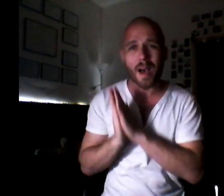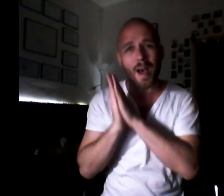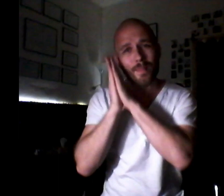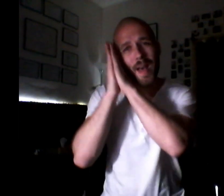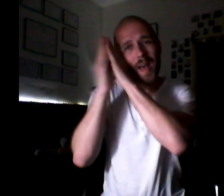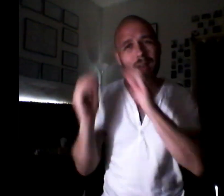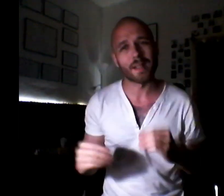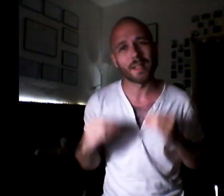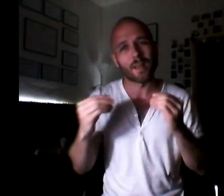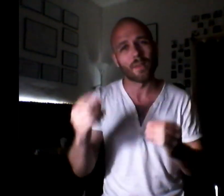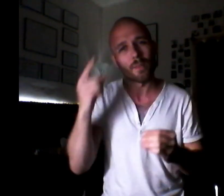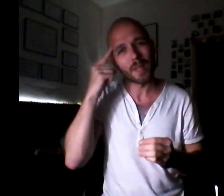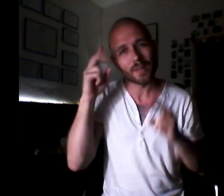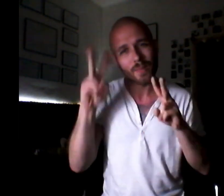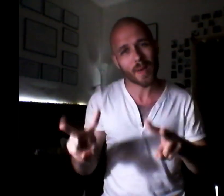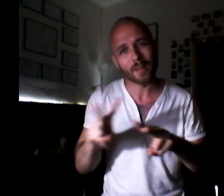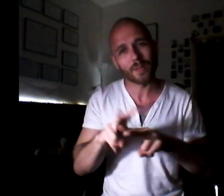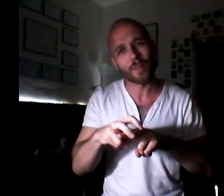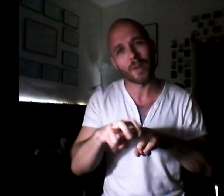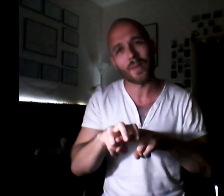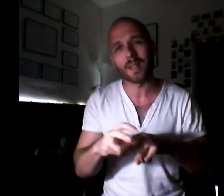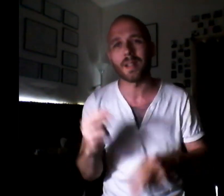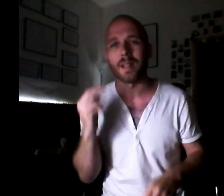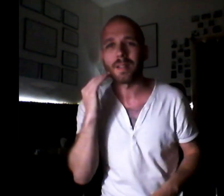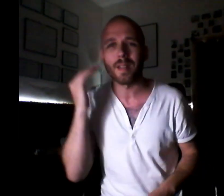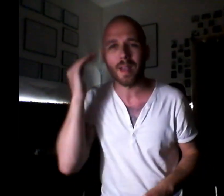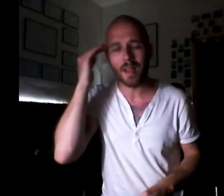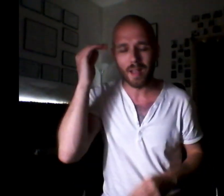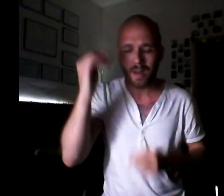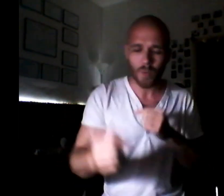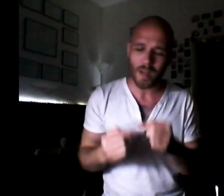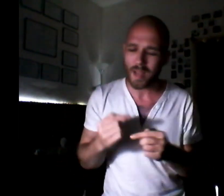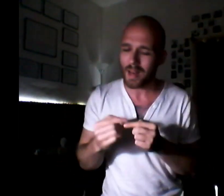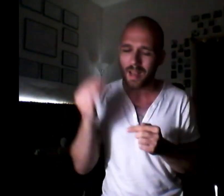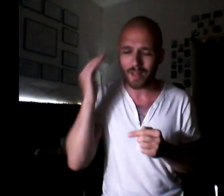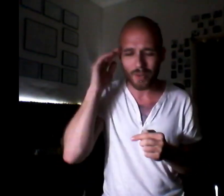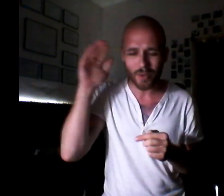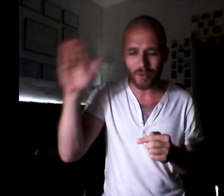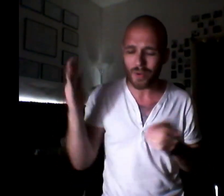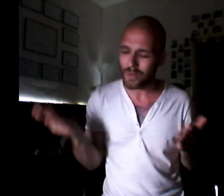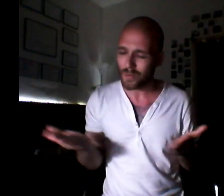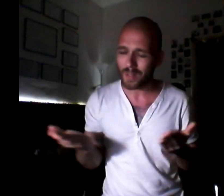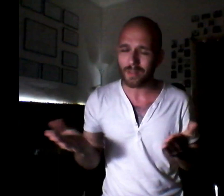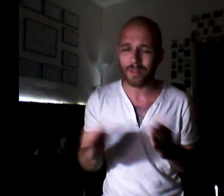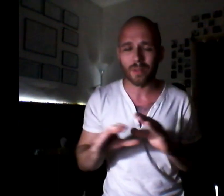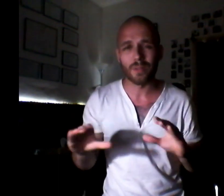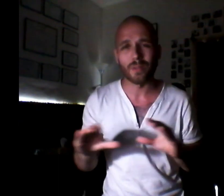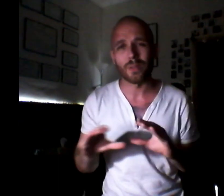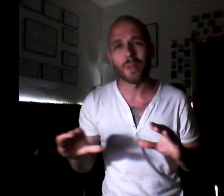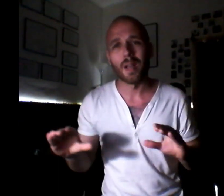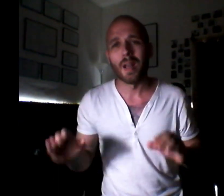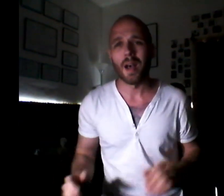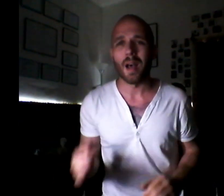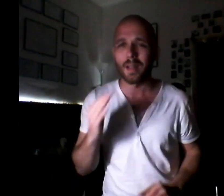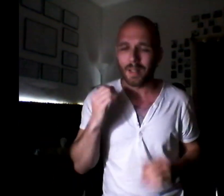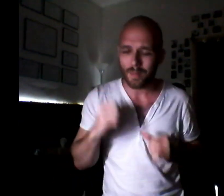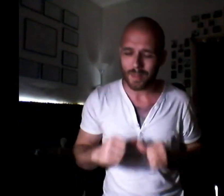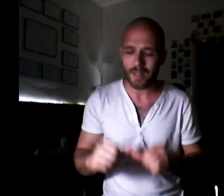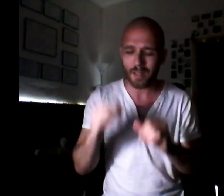side of my bed Giving peace of mind to my restless head When I don't know what to do I'll keep